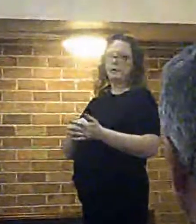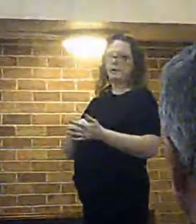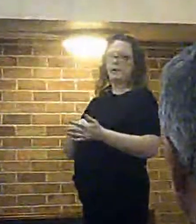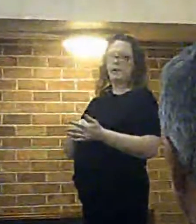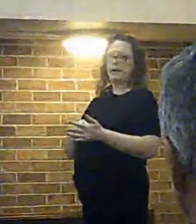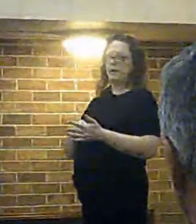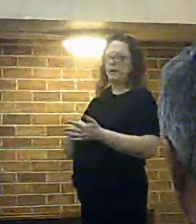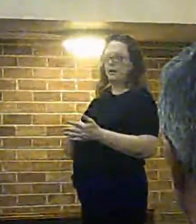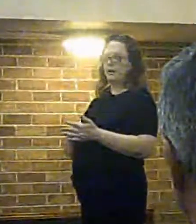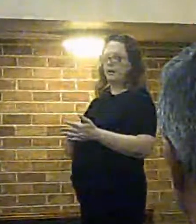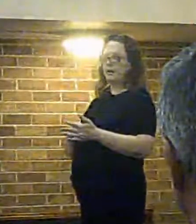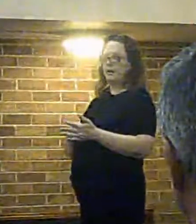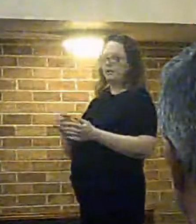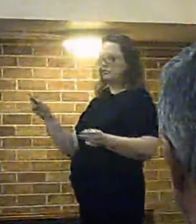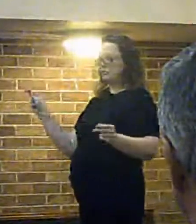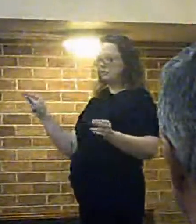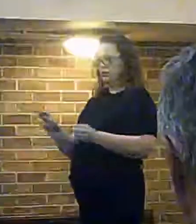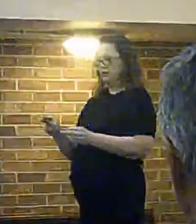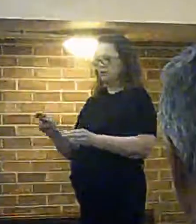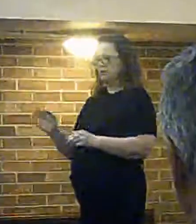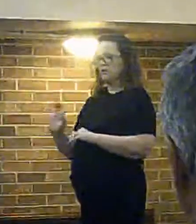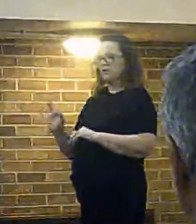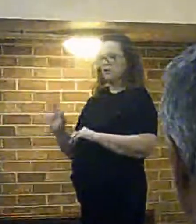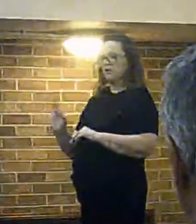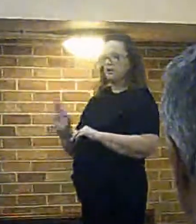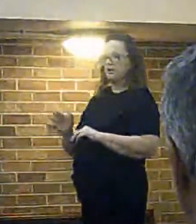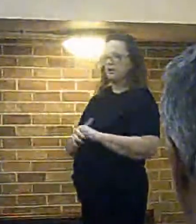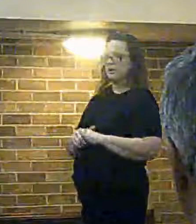I just keep saying the same thing to people.